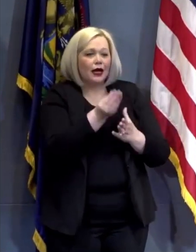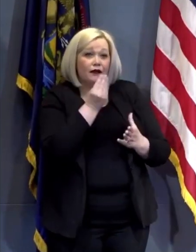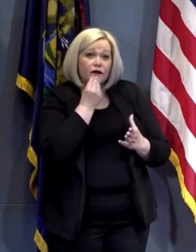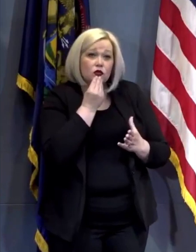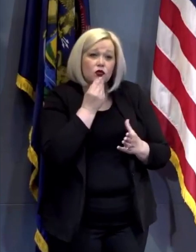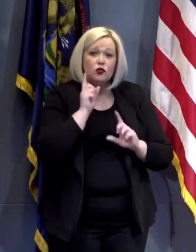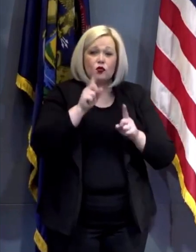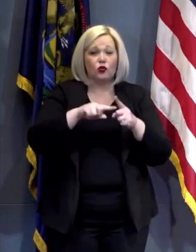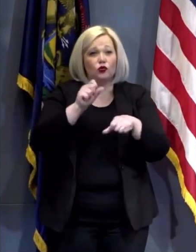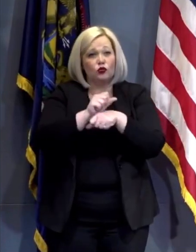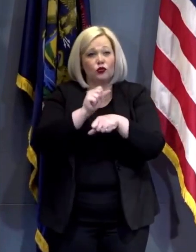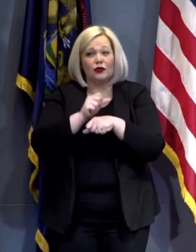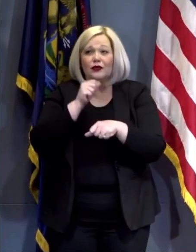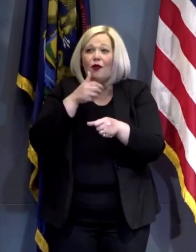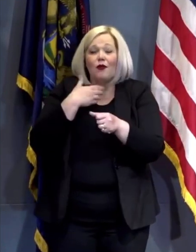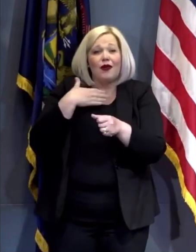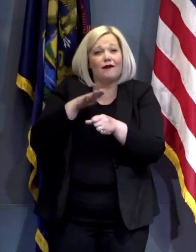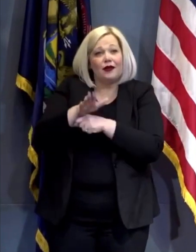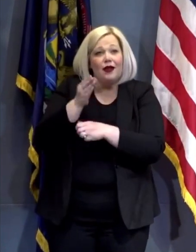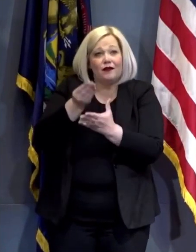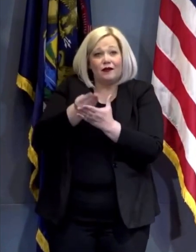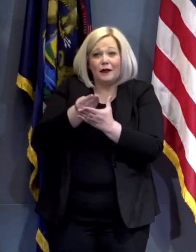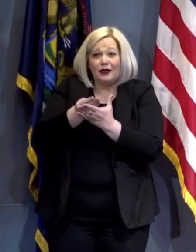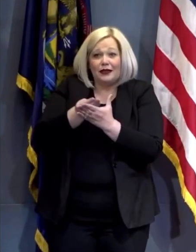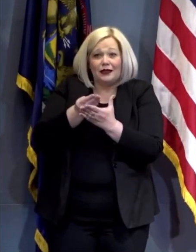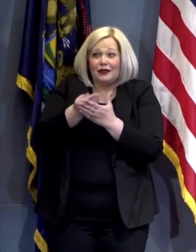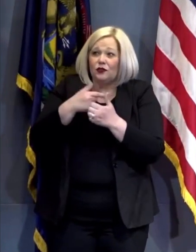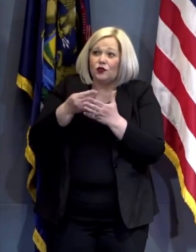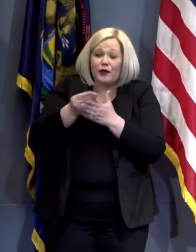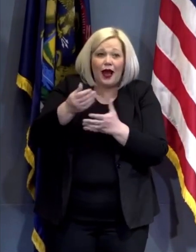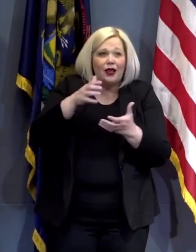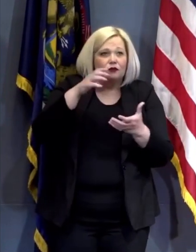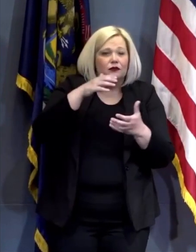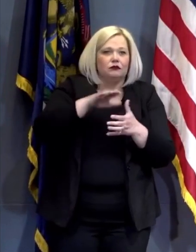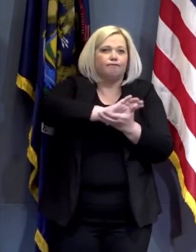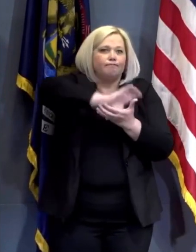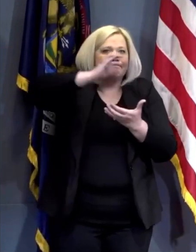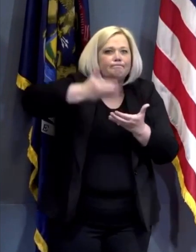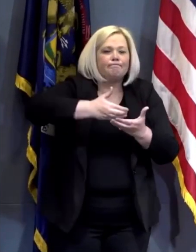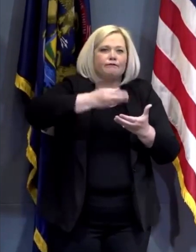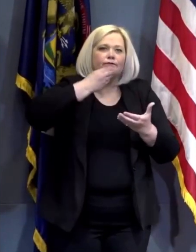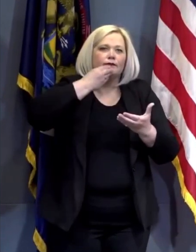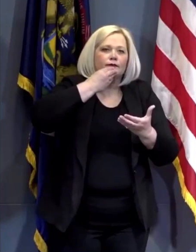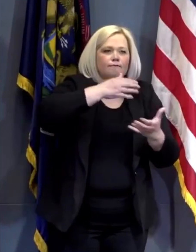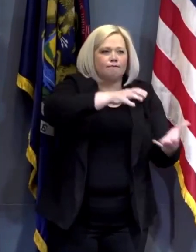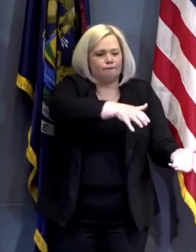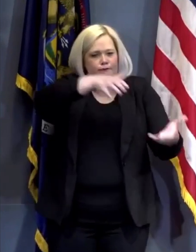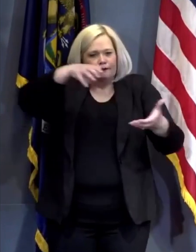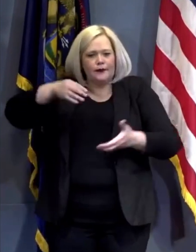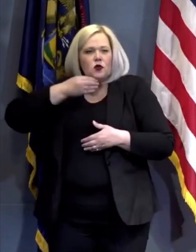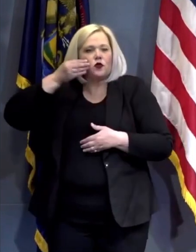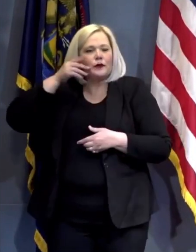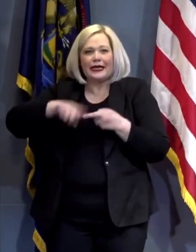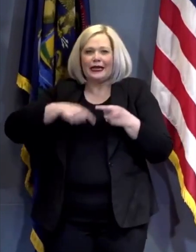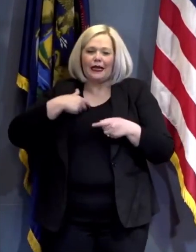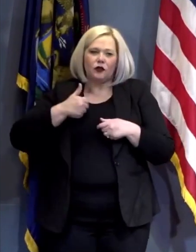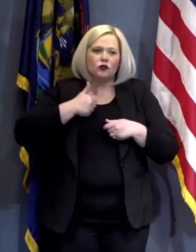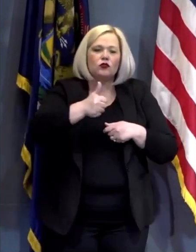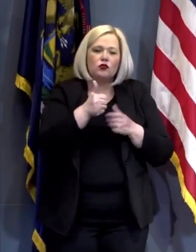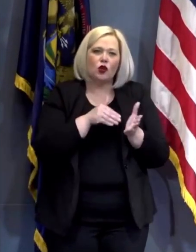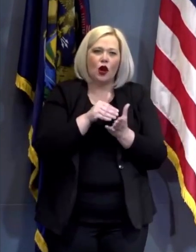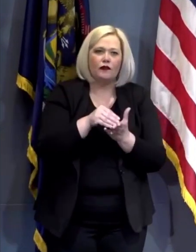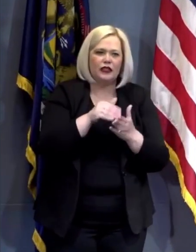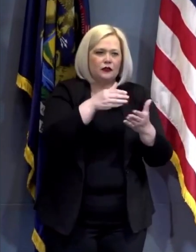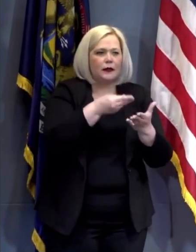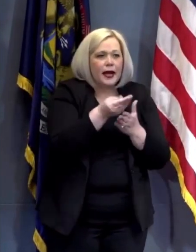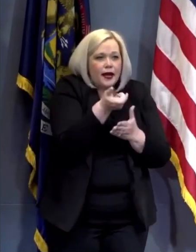or don't have enough money to buy hundreds of dollars of groceries at a time and have to make repeat trips. They may not have access to a primary